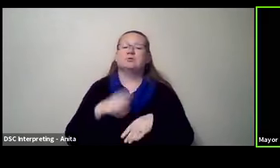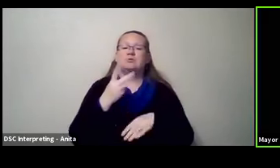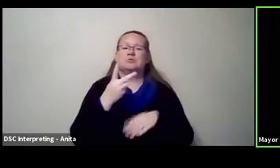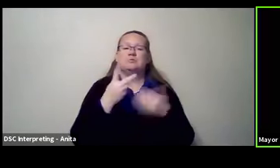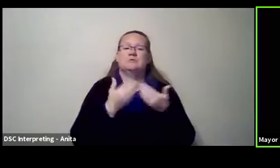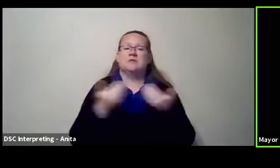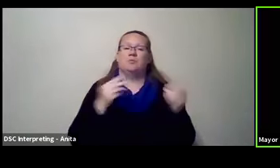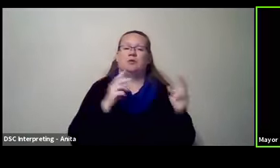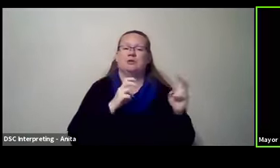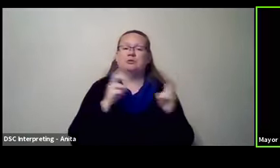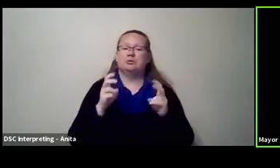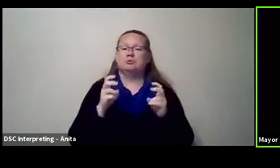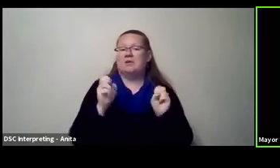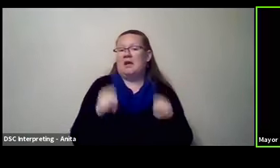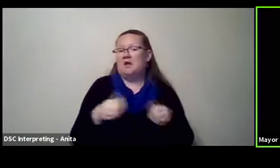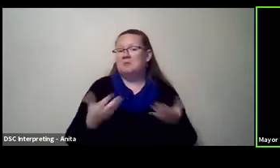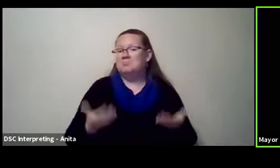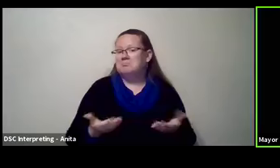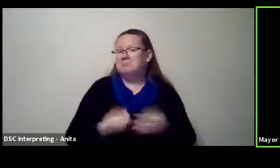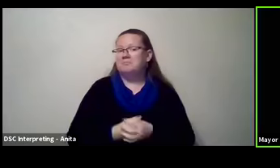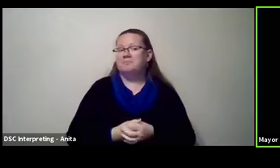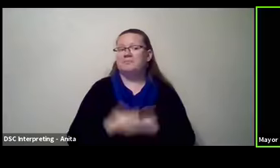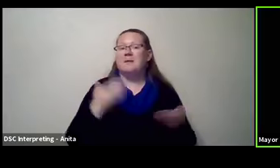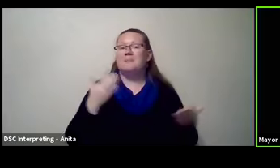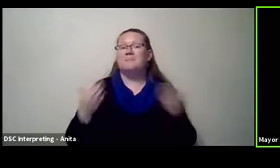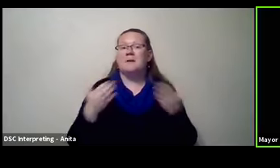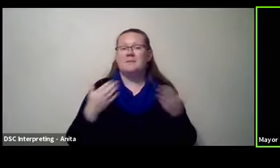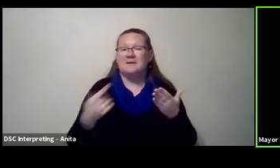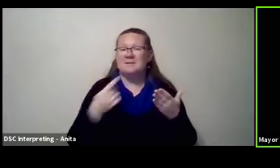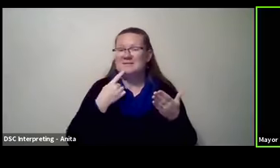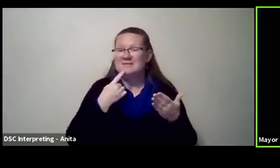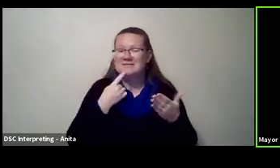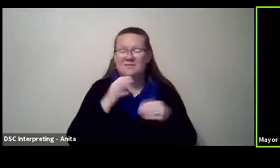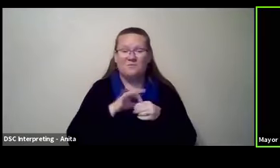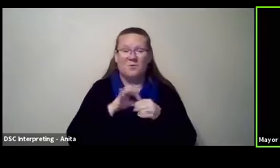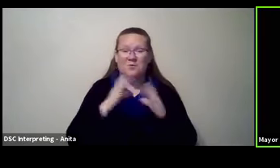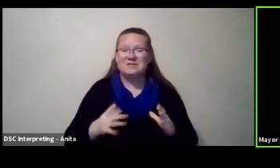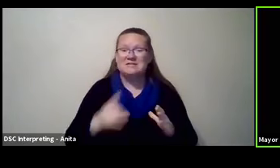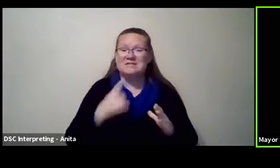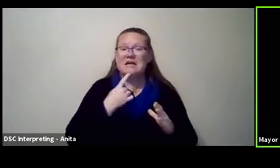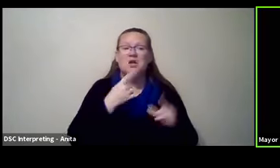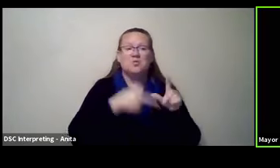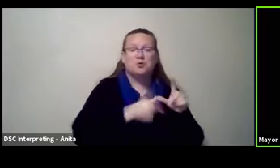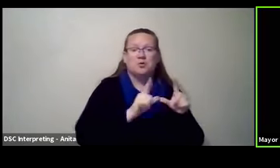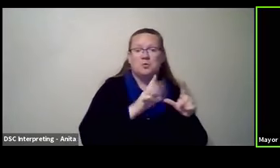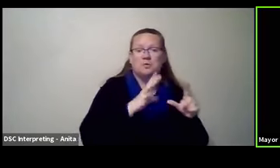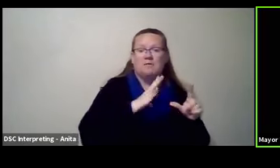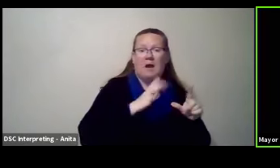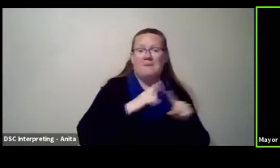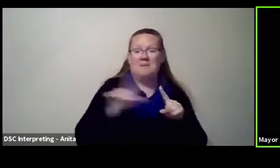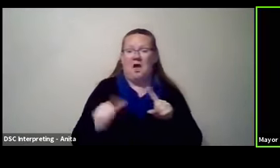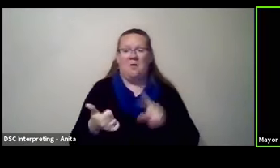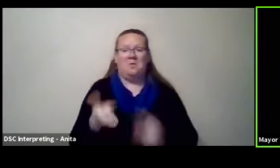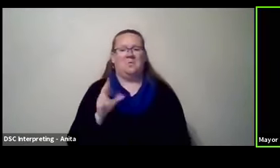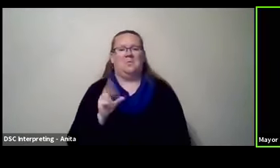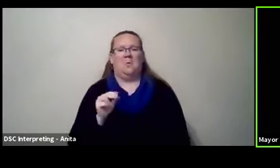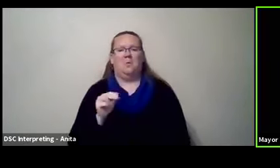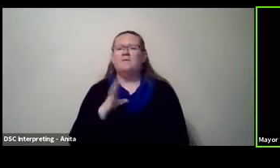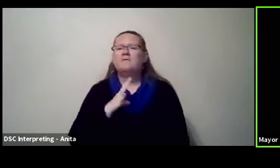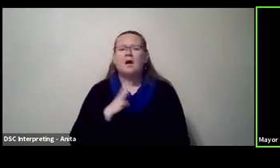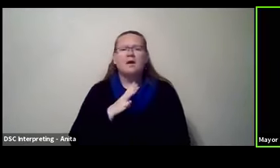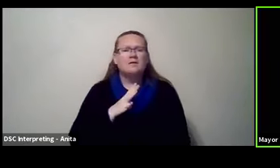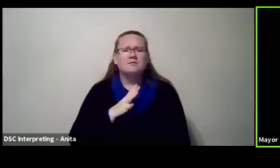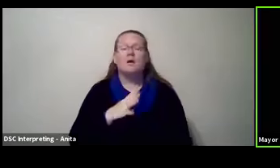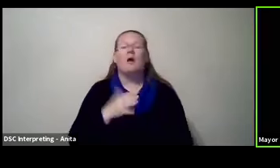Um, first of all, maybe there's no appetite for anything beyond the renewal, but maybe there is maybe though it should just be for roads.